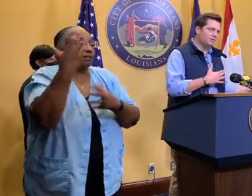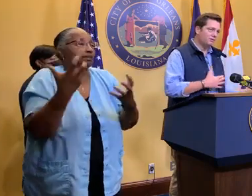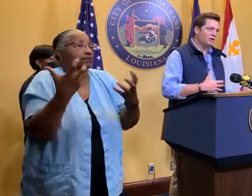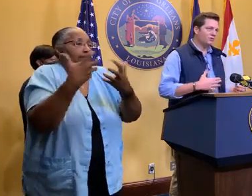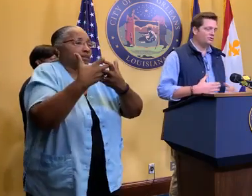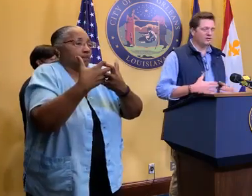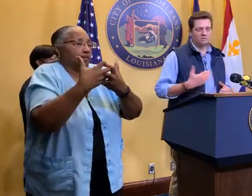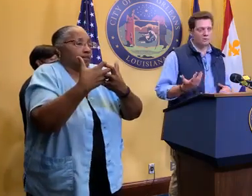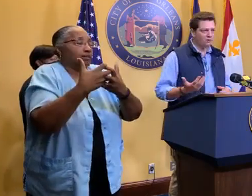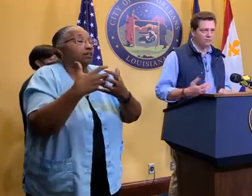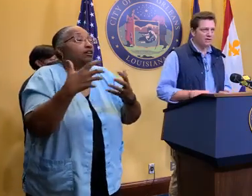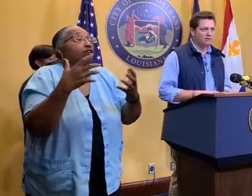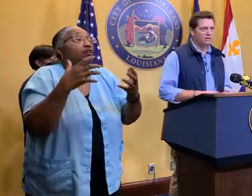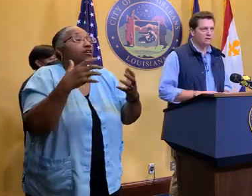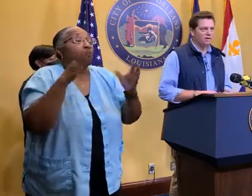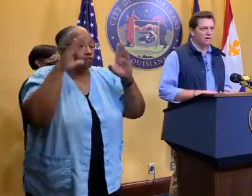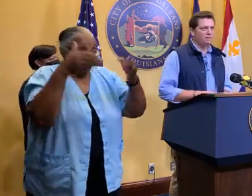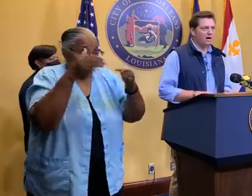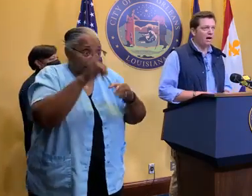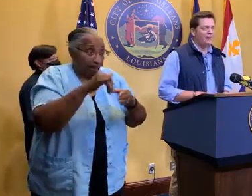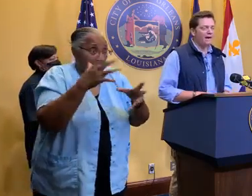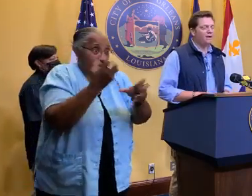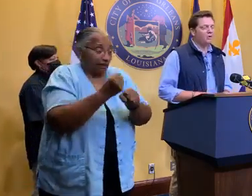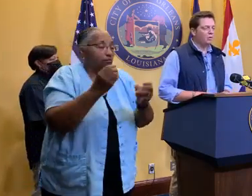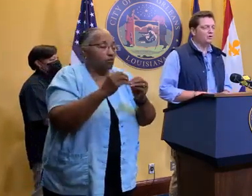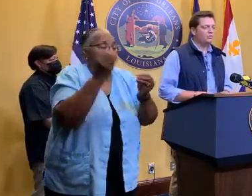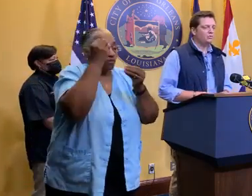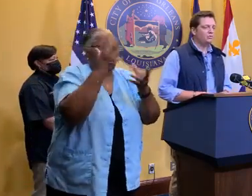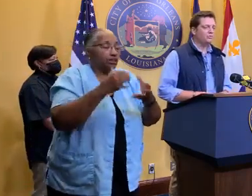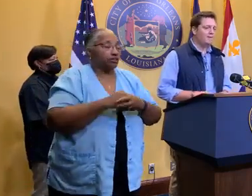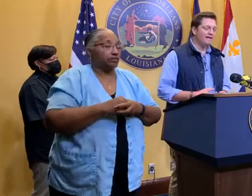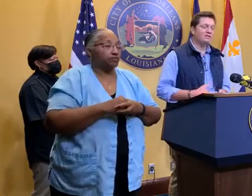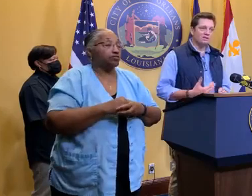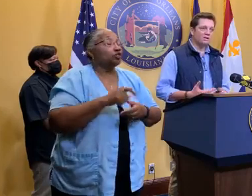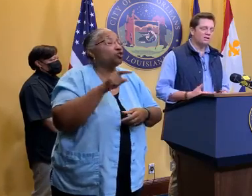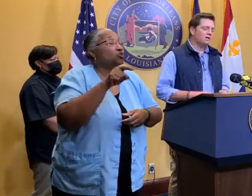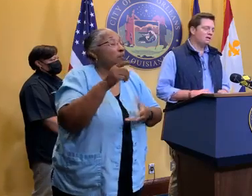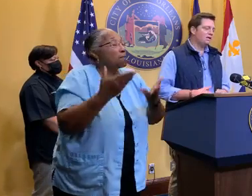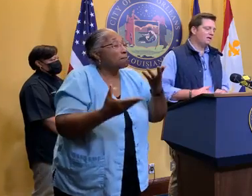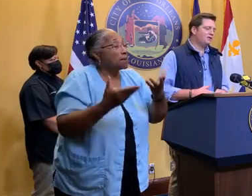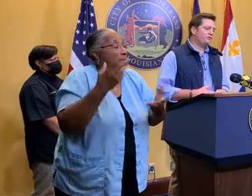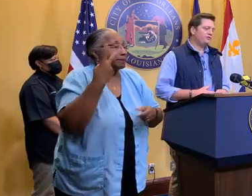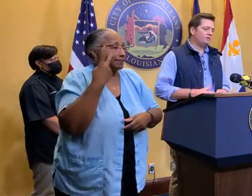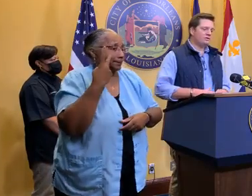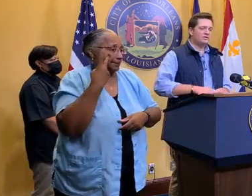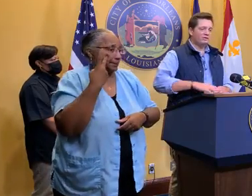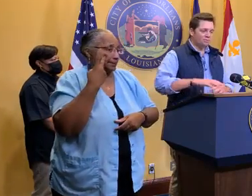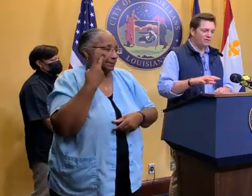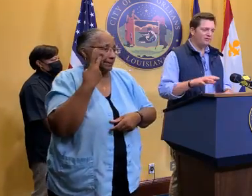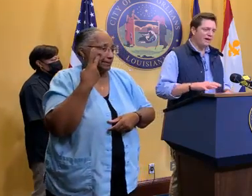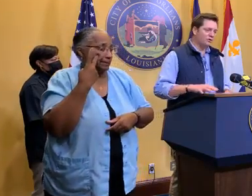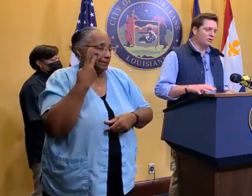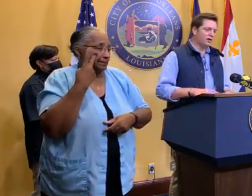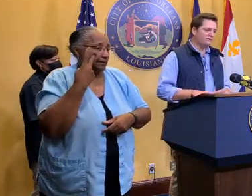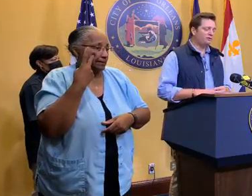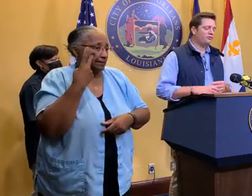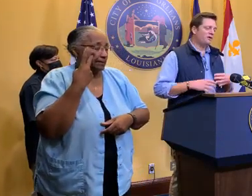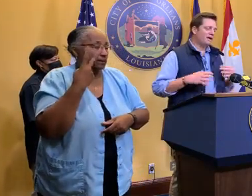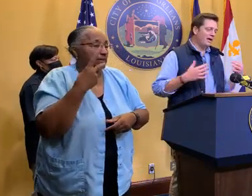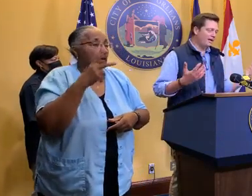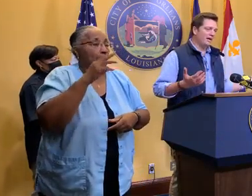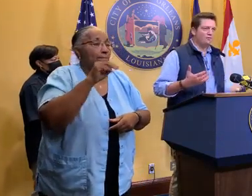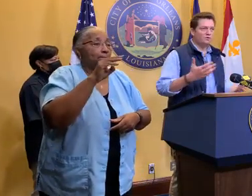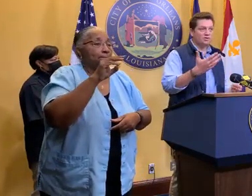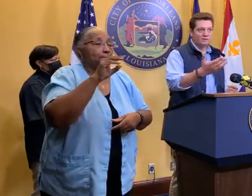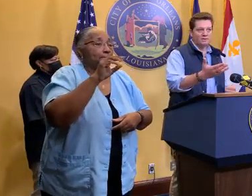Let's focus on those. You'll get some more information on that. What you may see is, you know, displaced manhole covers.